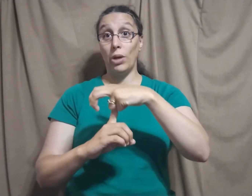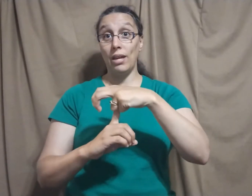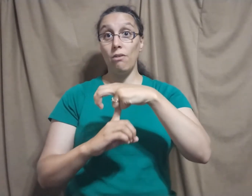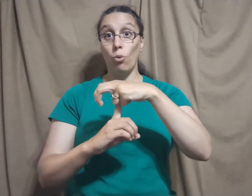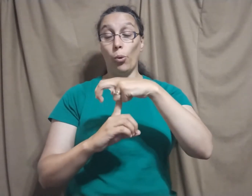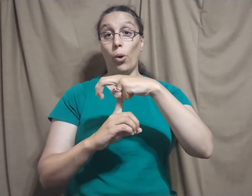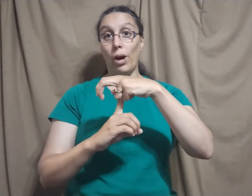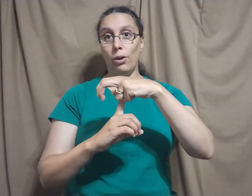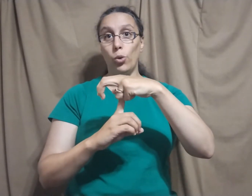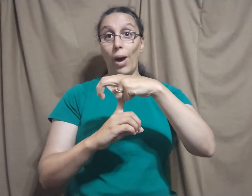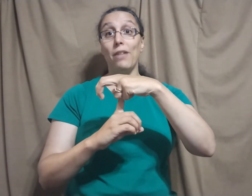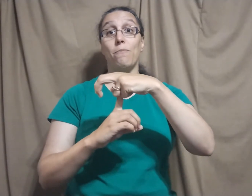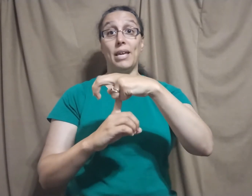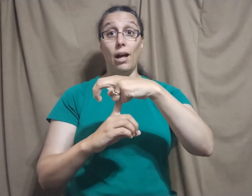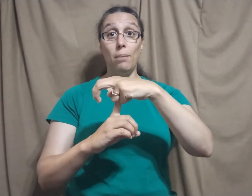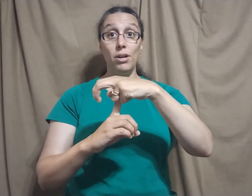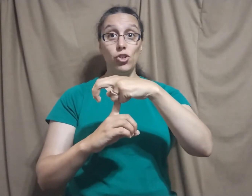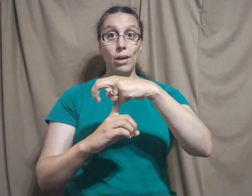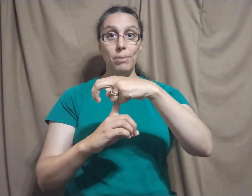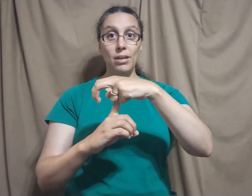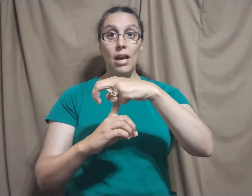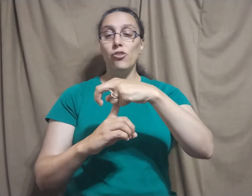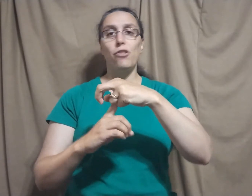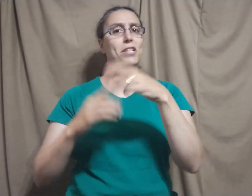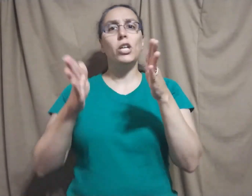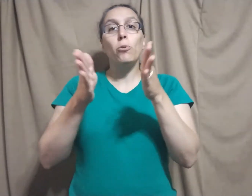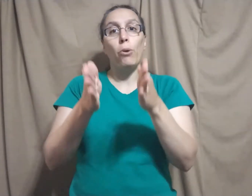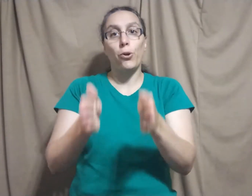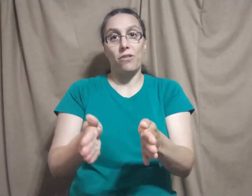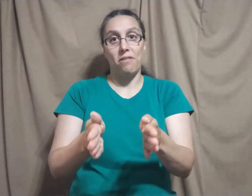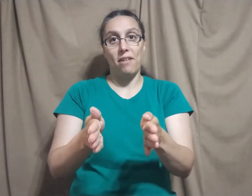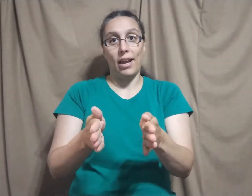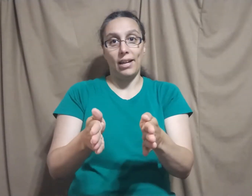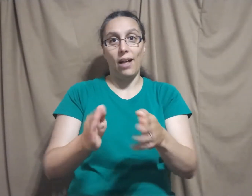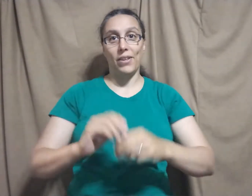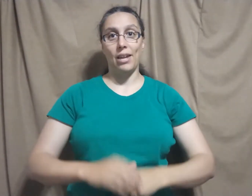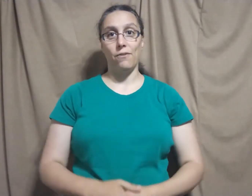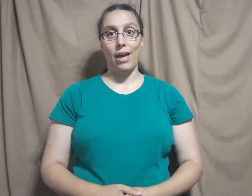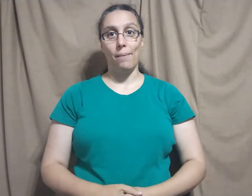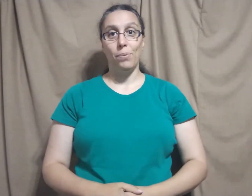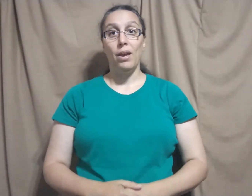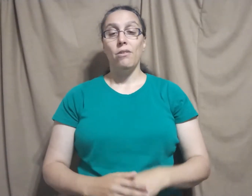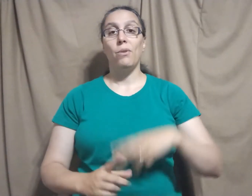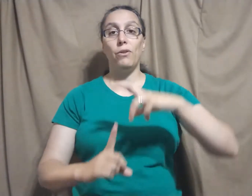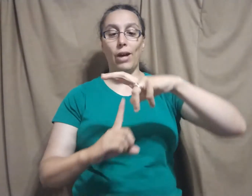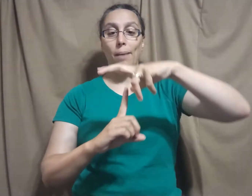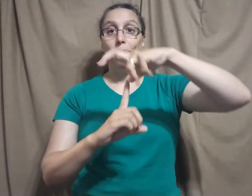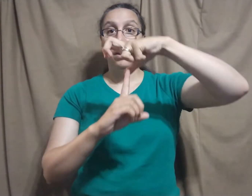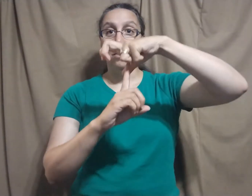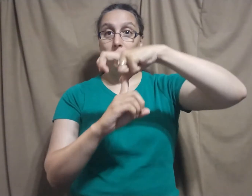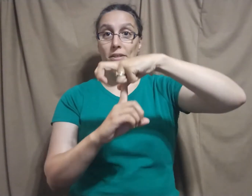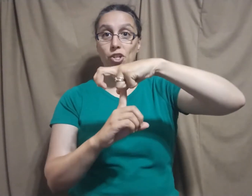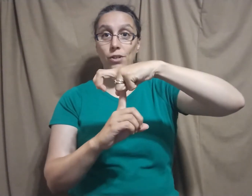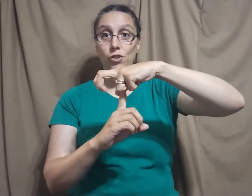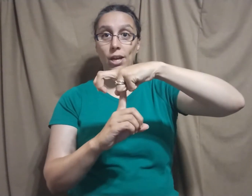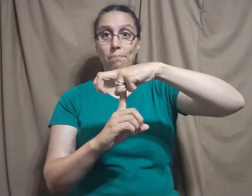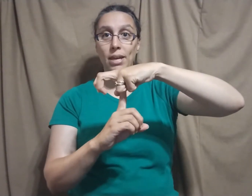is or who has become a champion, just stick your person sign on the end of that. So we've got the position of champion